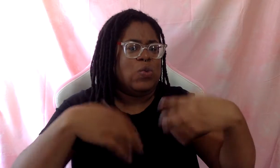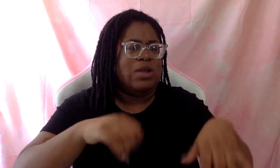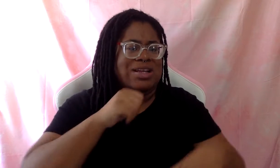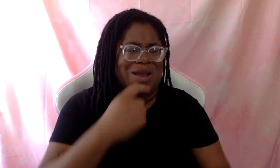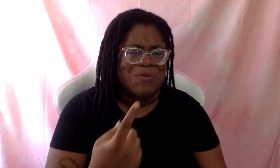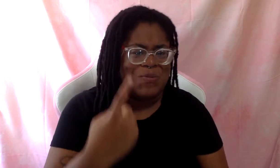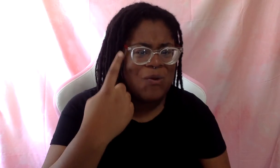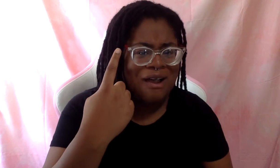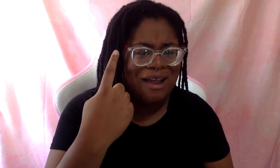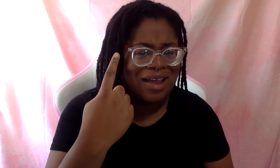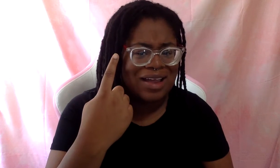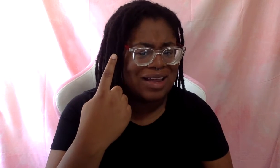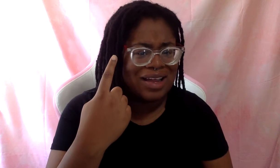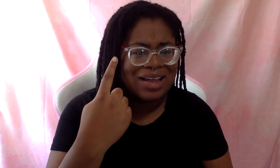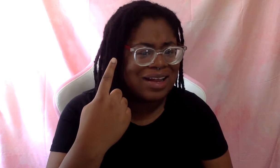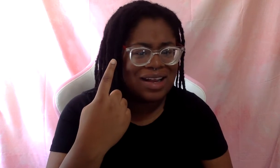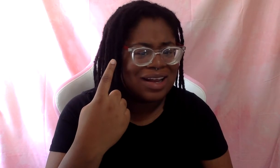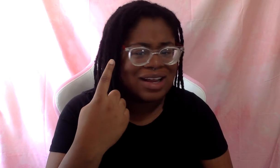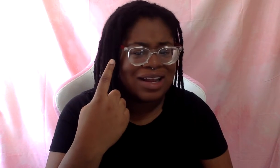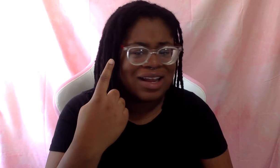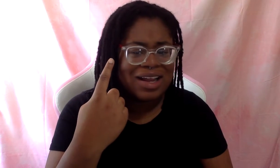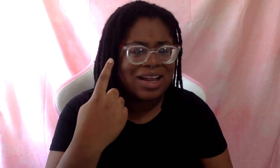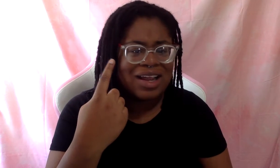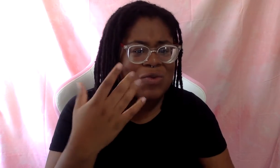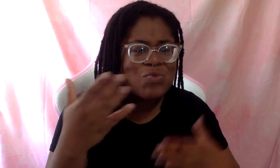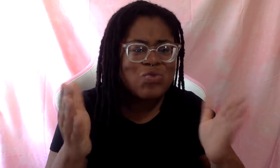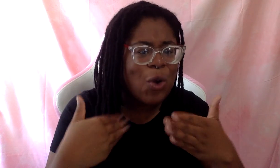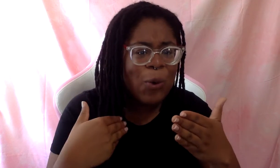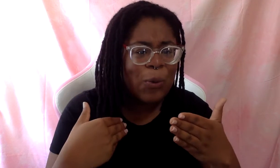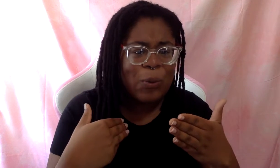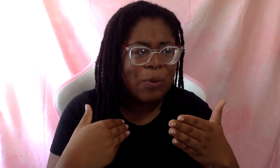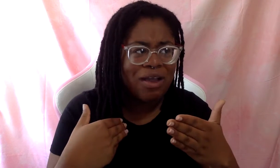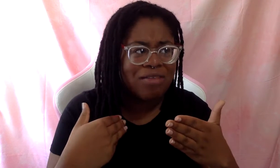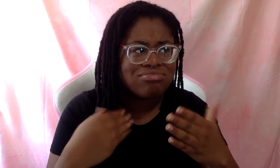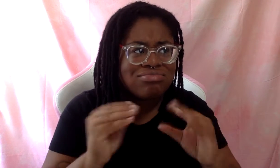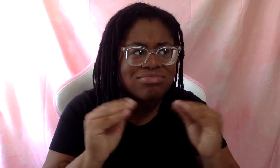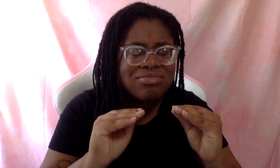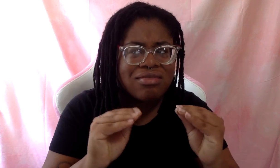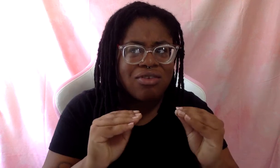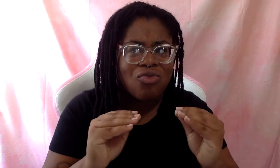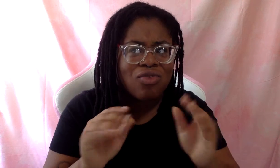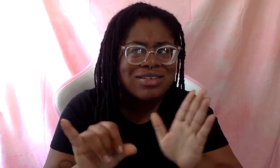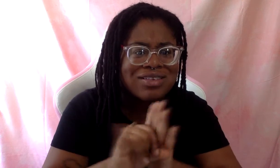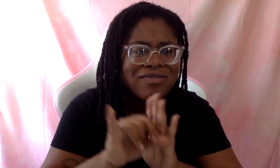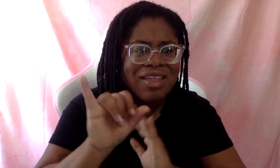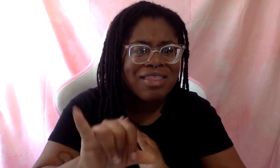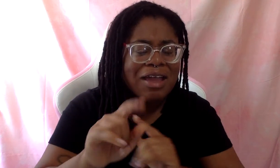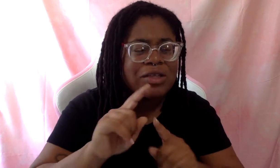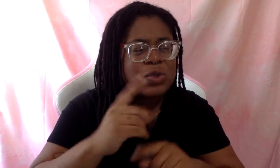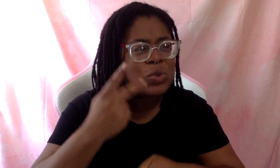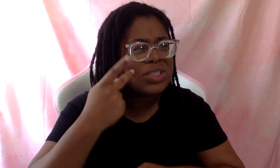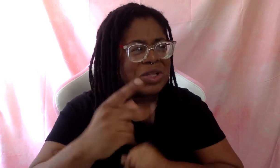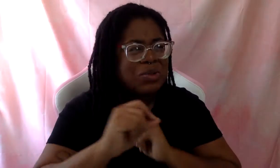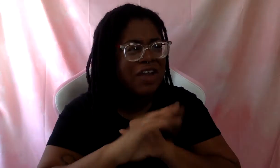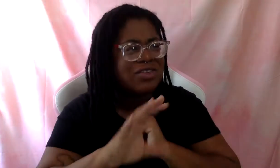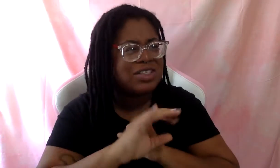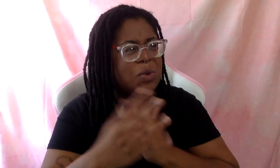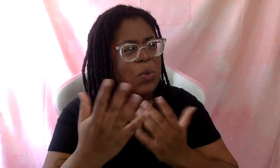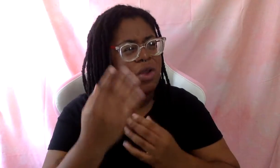You did not have not one in the room. And could, uh, when you see those advertisements, could you think about, or maybe they